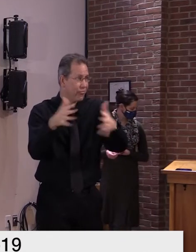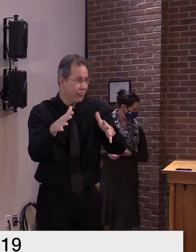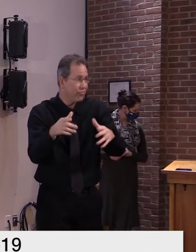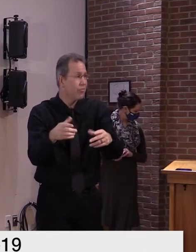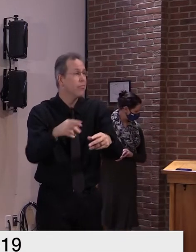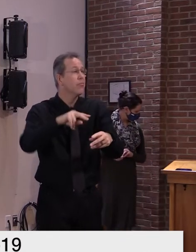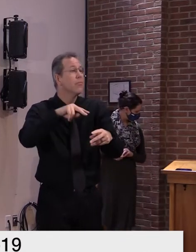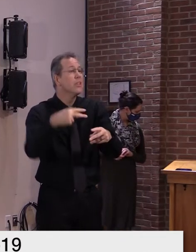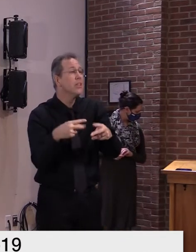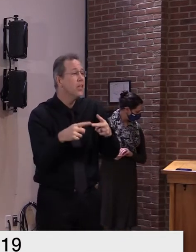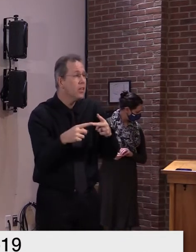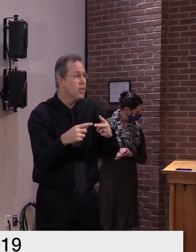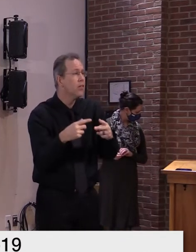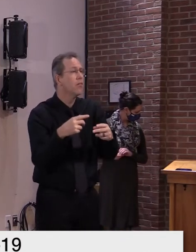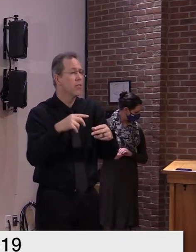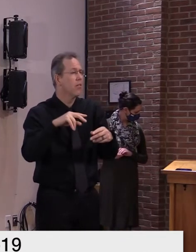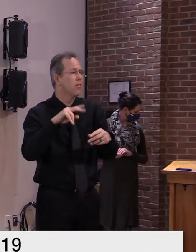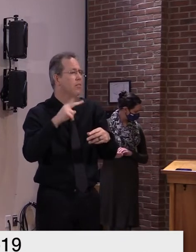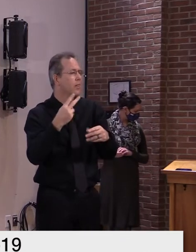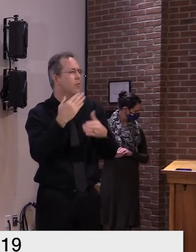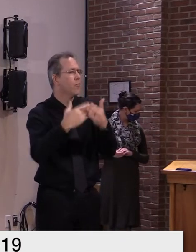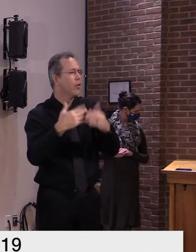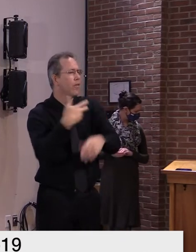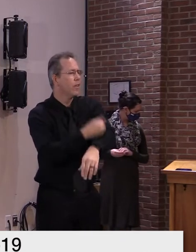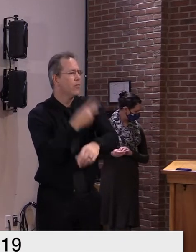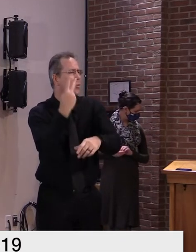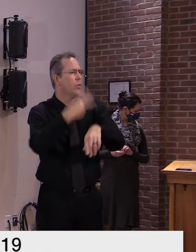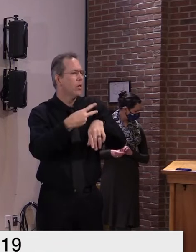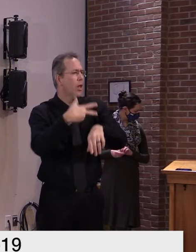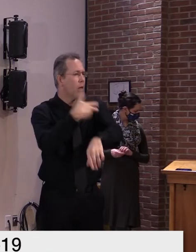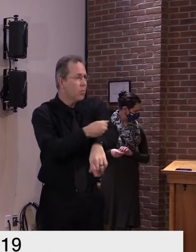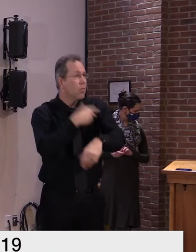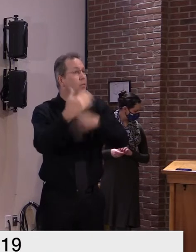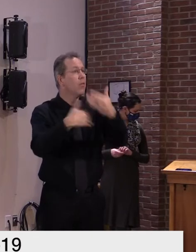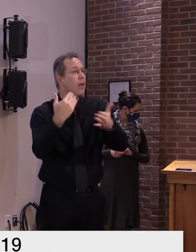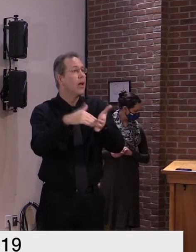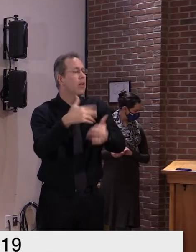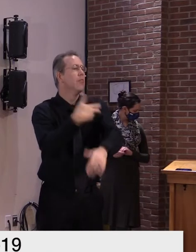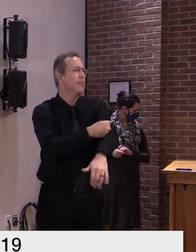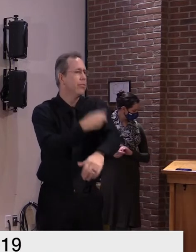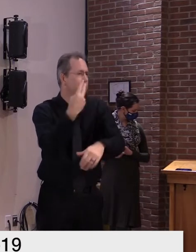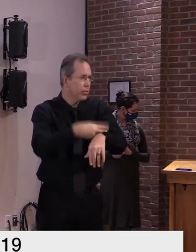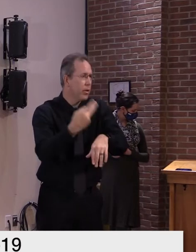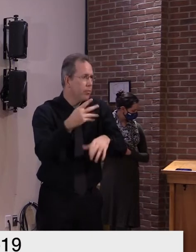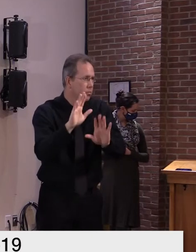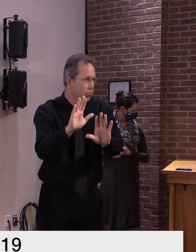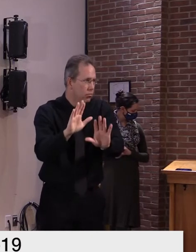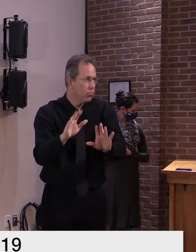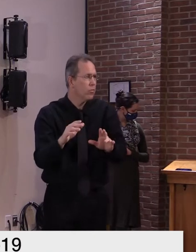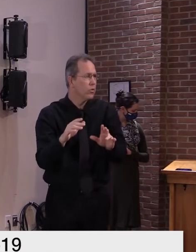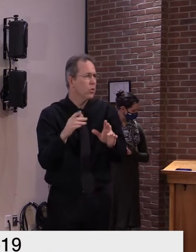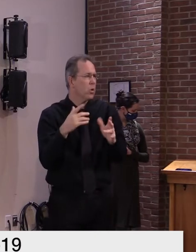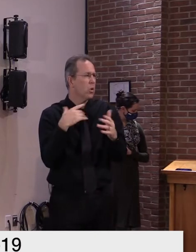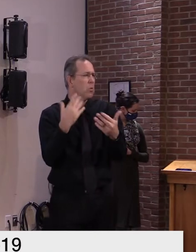it's going to be um actually in february even though they'll have gotten their doses